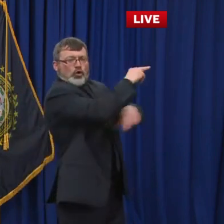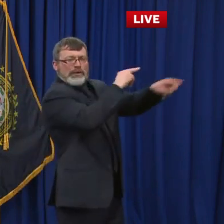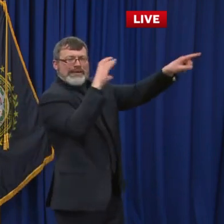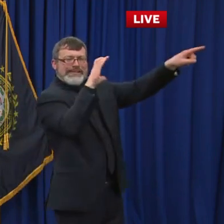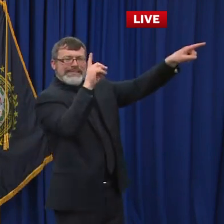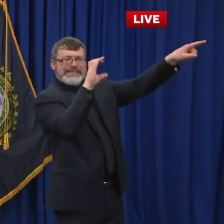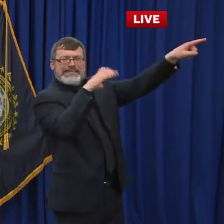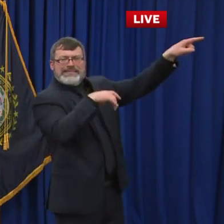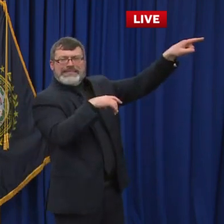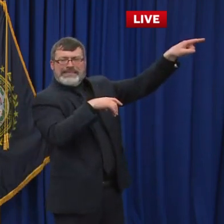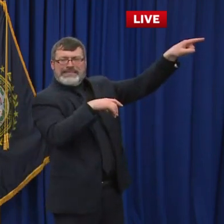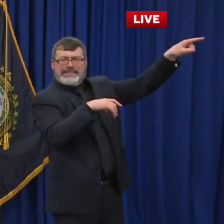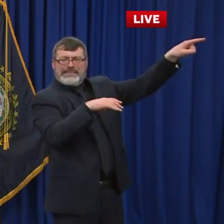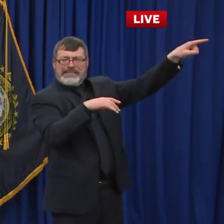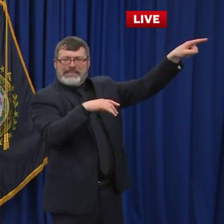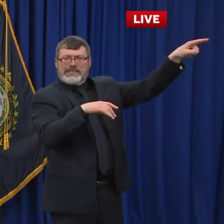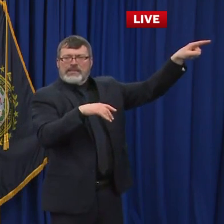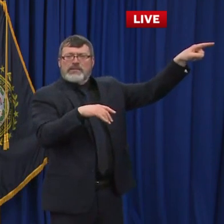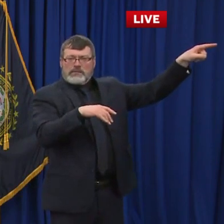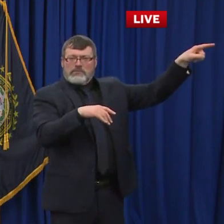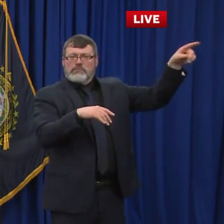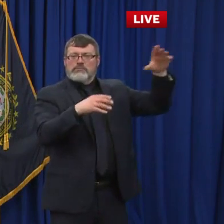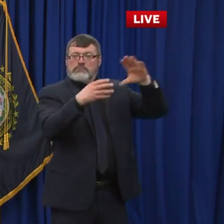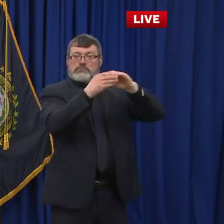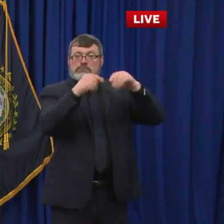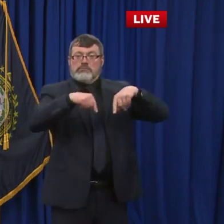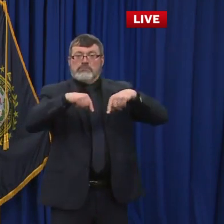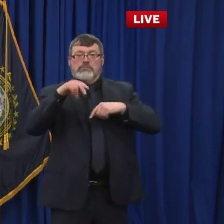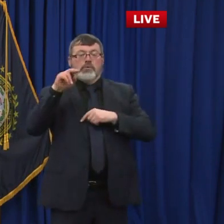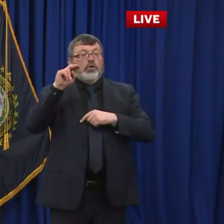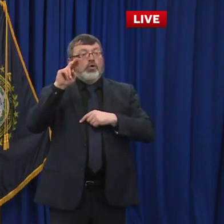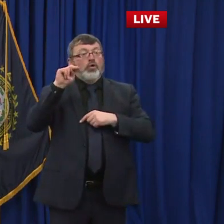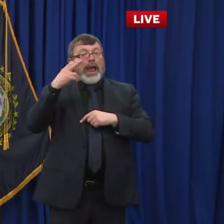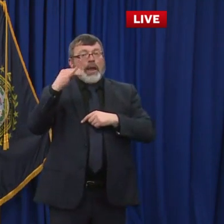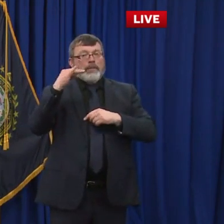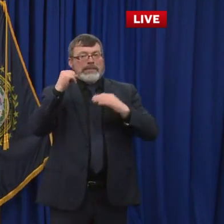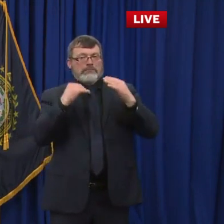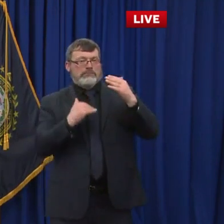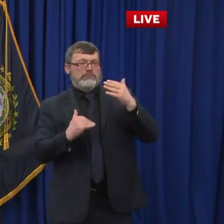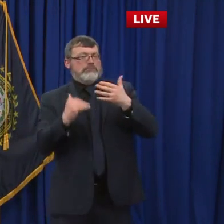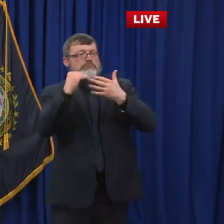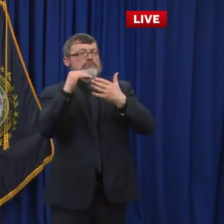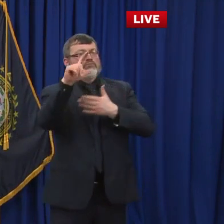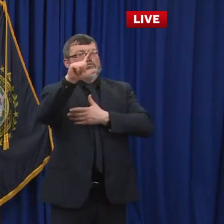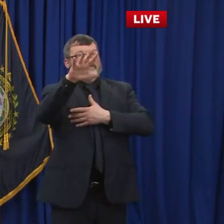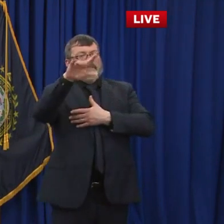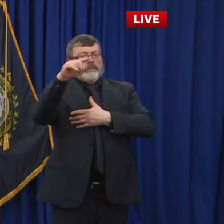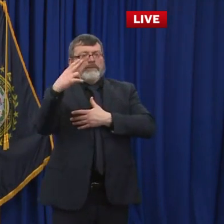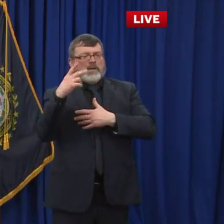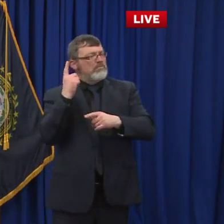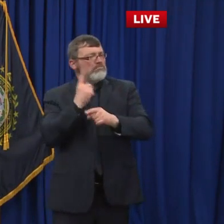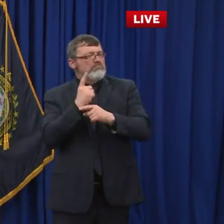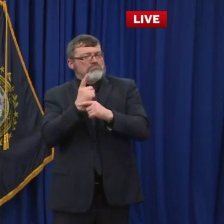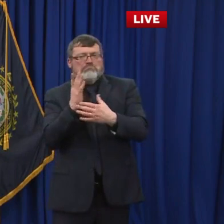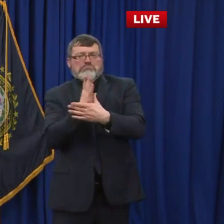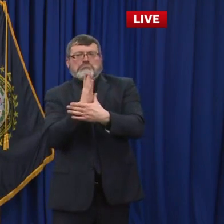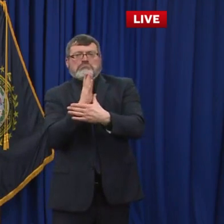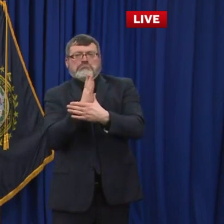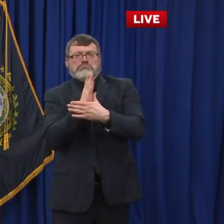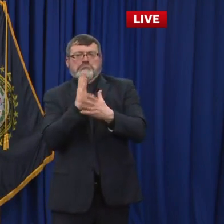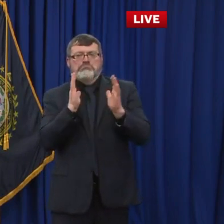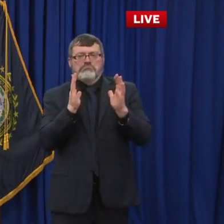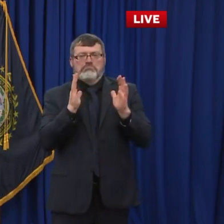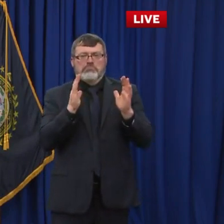speak to the Beckett survey because that's a private individual survey. It's done with the newspaper and nobody really knows exactly where they're getting their data, but there's we're not